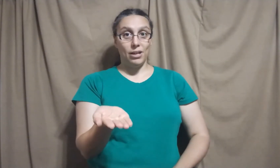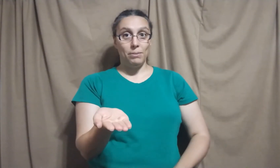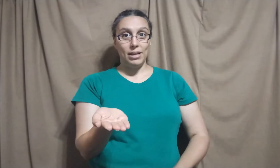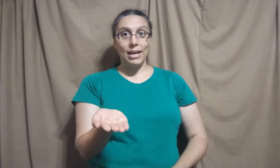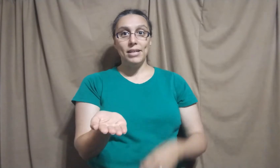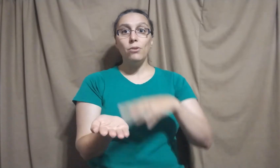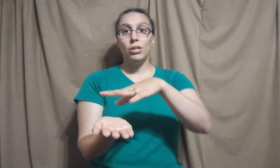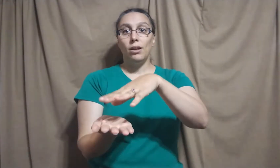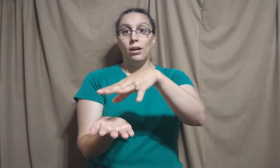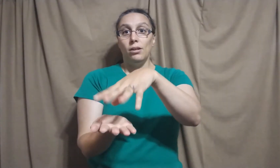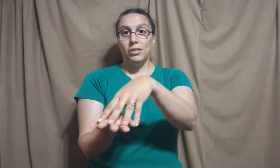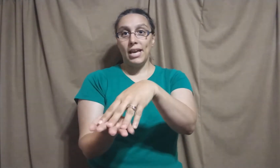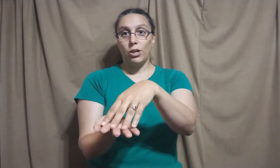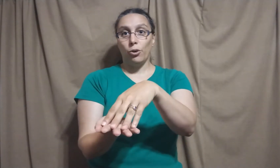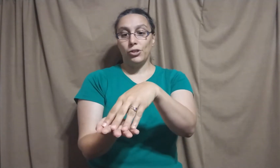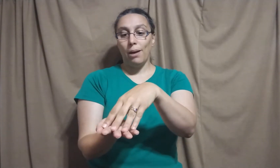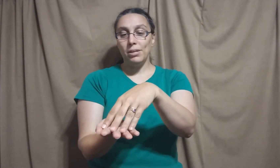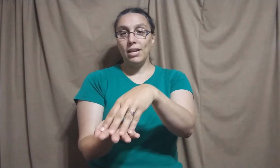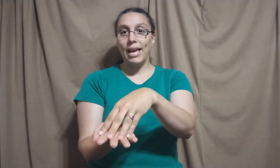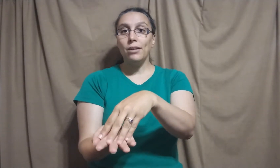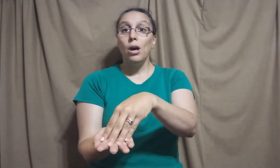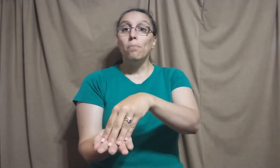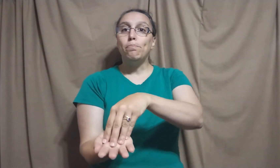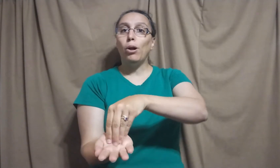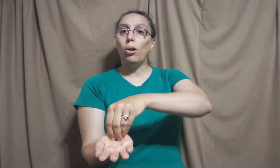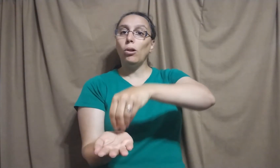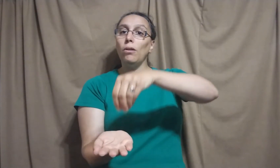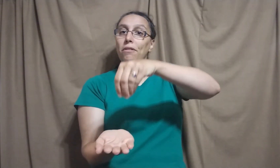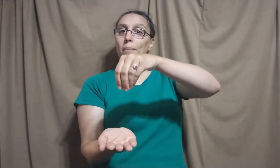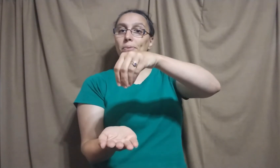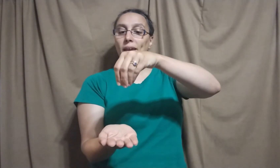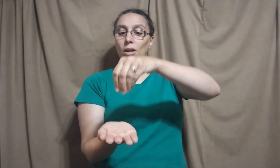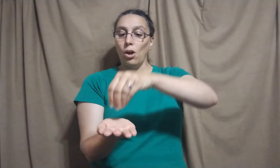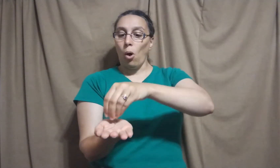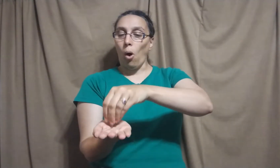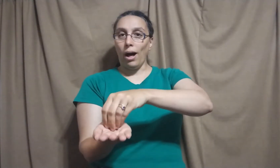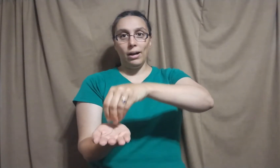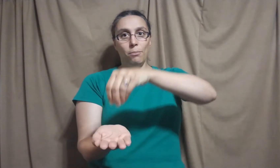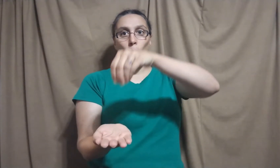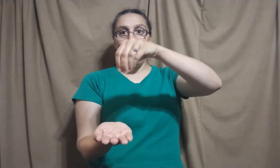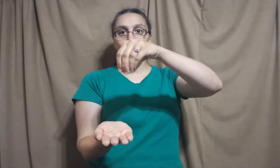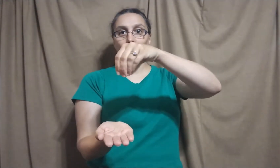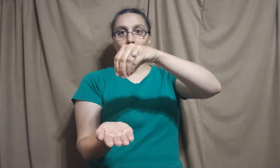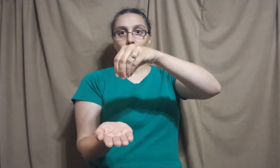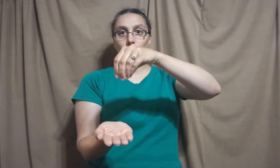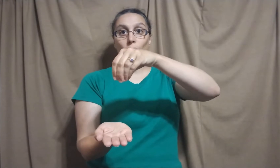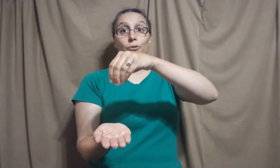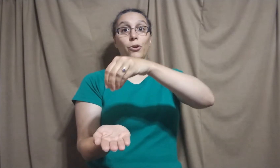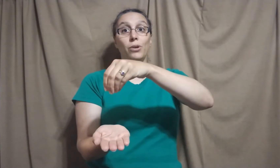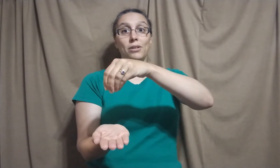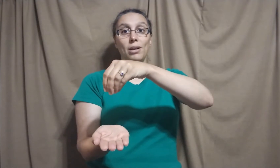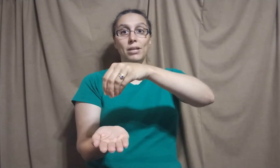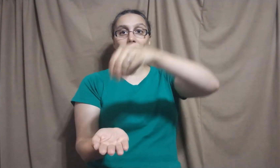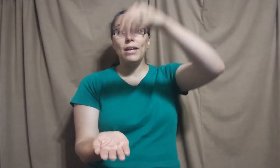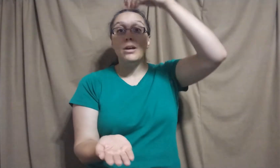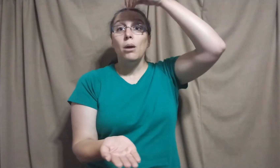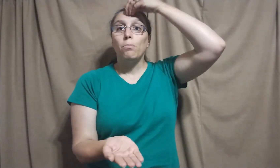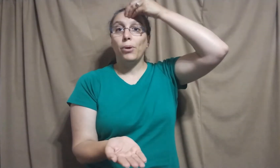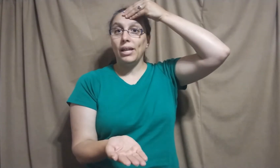-dominant hand out, take your dominant hand, pull something off of your non-dominant hand, bring it